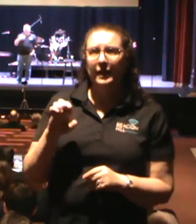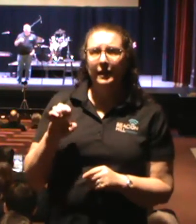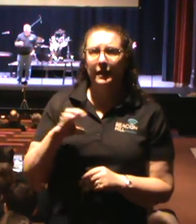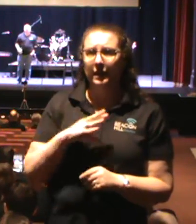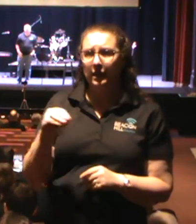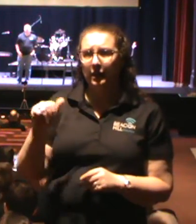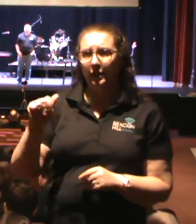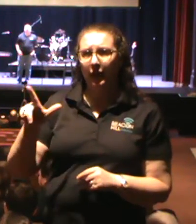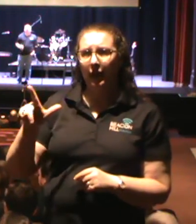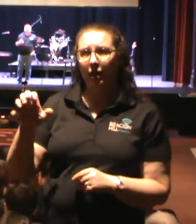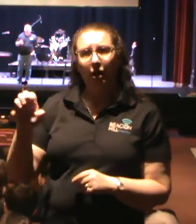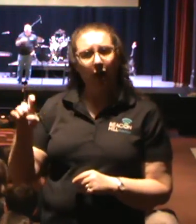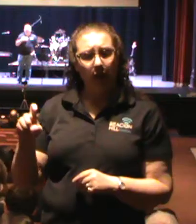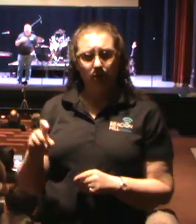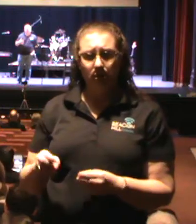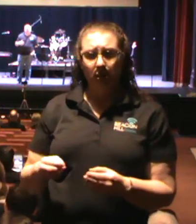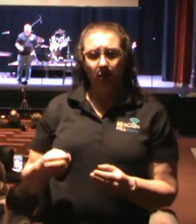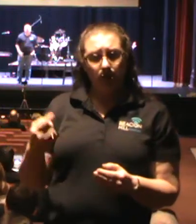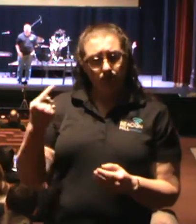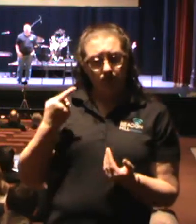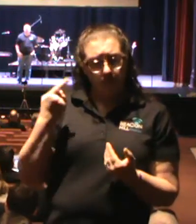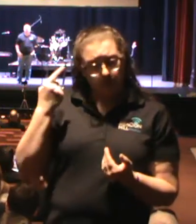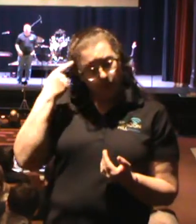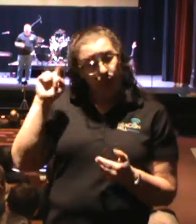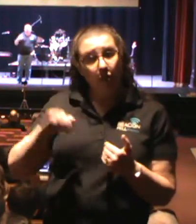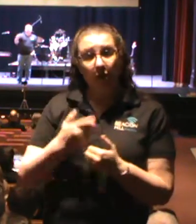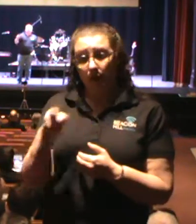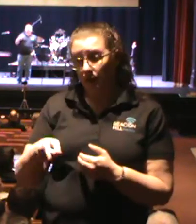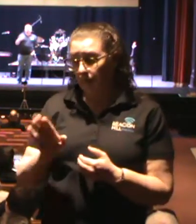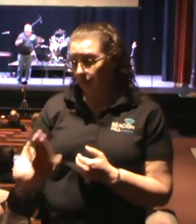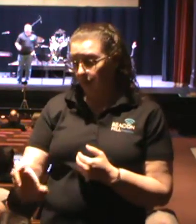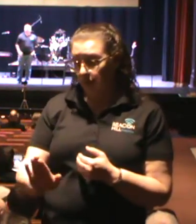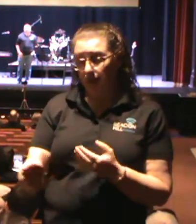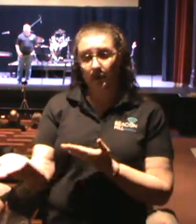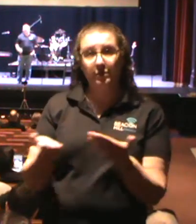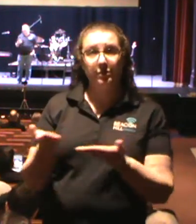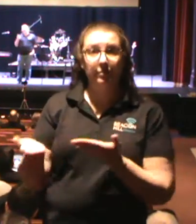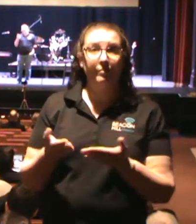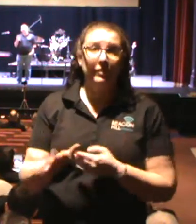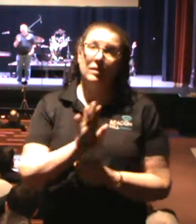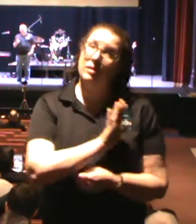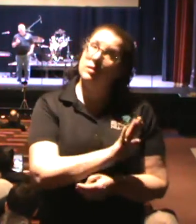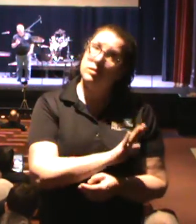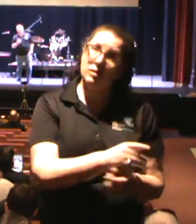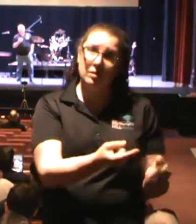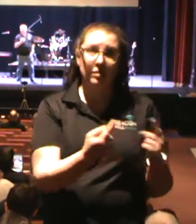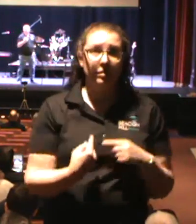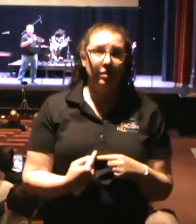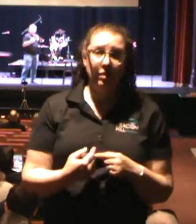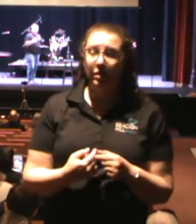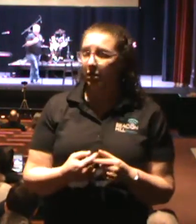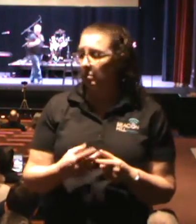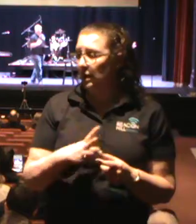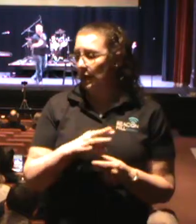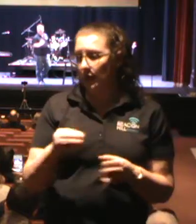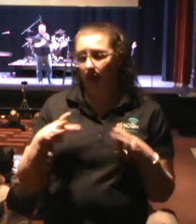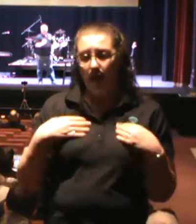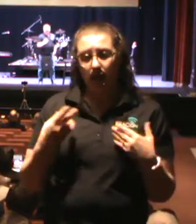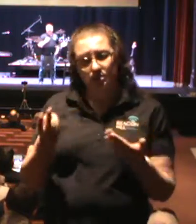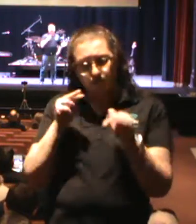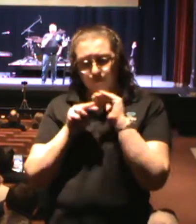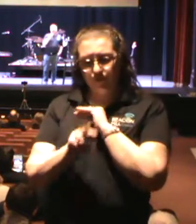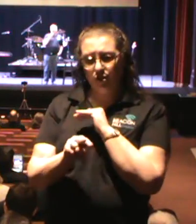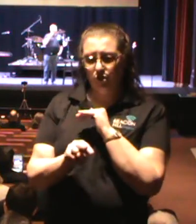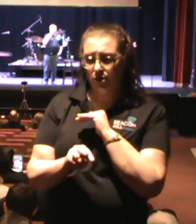there was many weeks where I had to teach the students, and so him coming aboard had done that. Then we had this vision to try to reach the young adults.